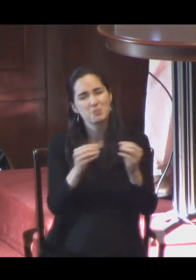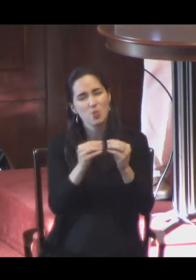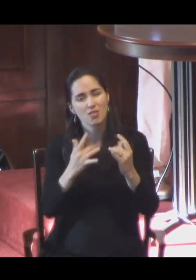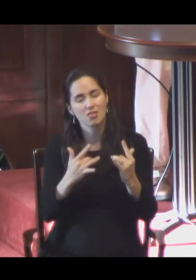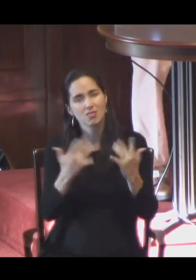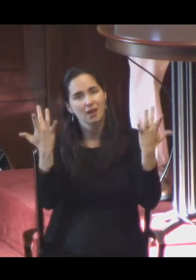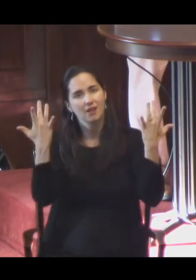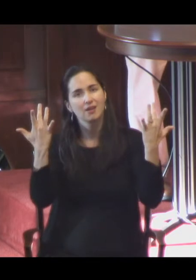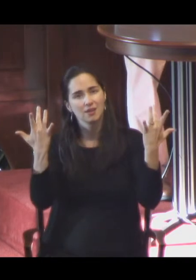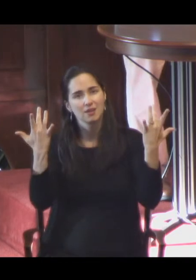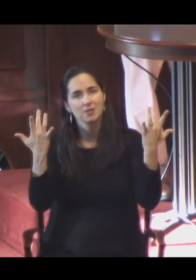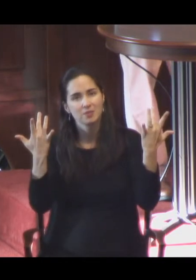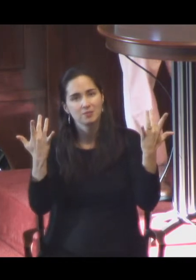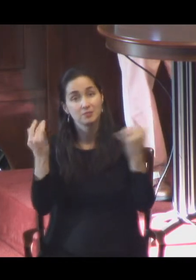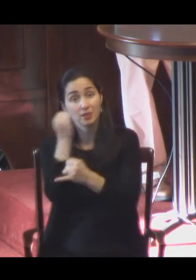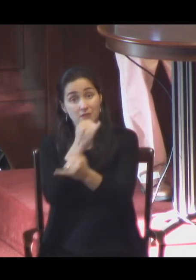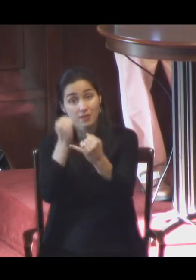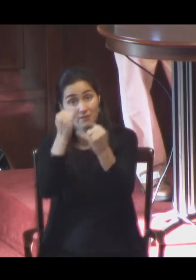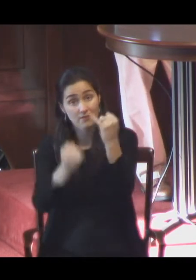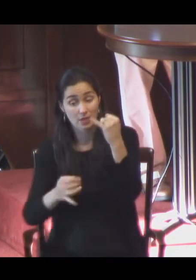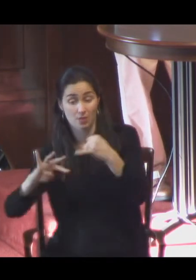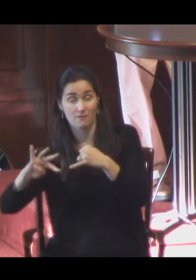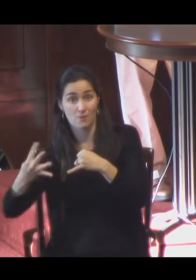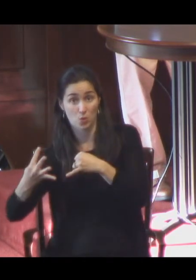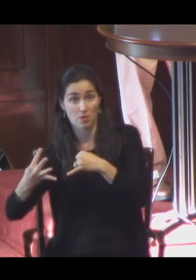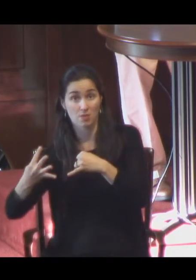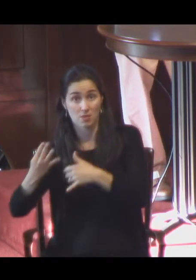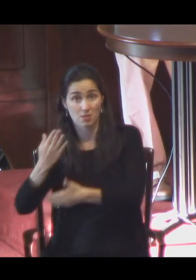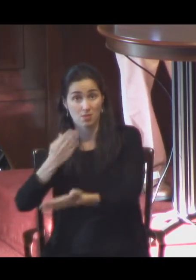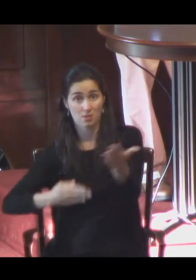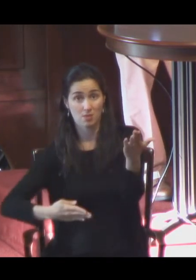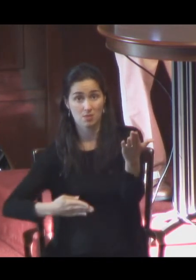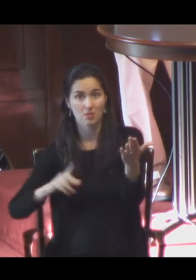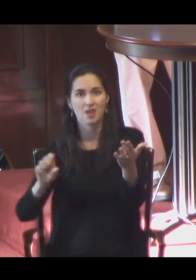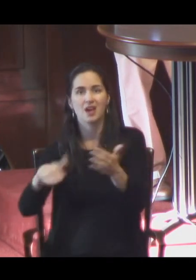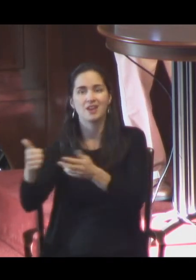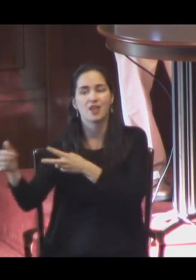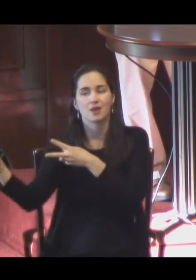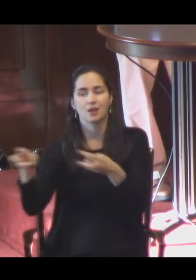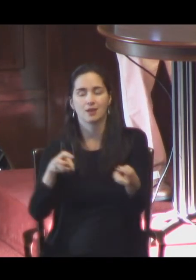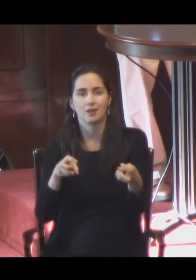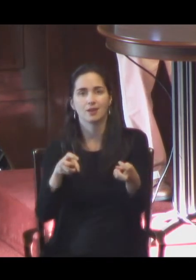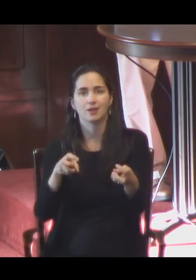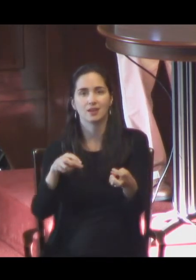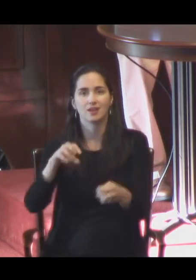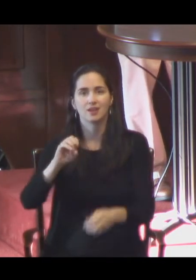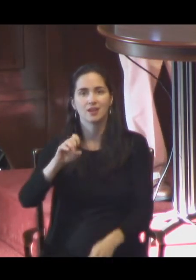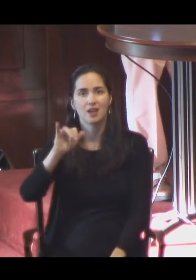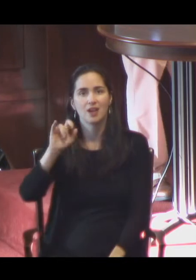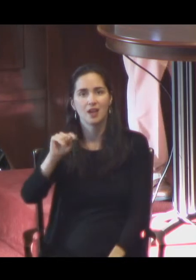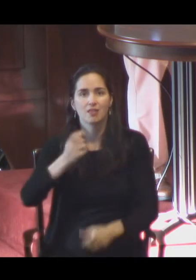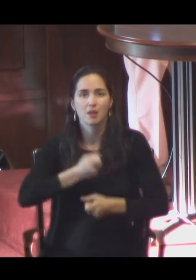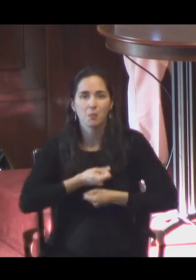second movement. And finally, in the fourth movement, another quotation from Eliot's poem, the world becomes stranger, the pattern more complicated.